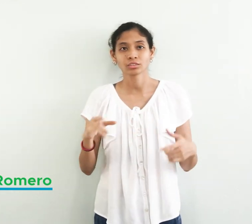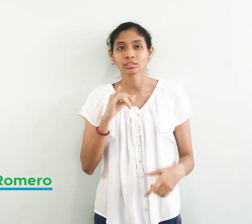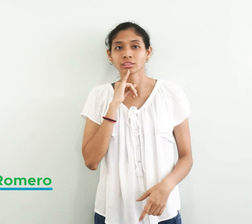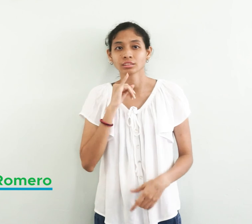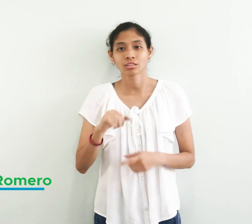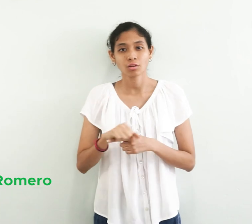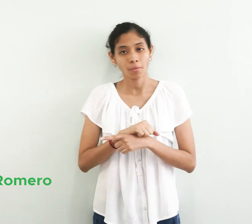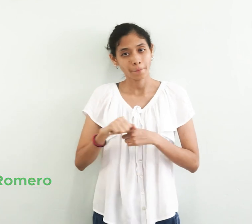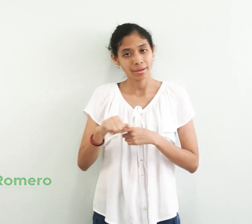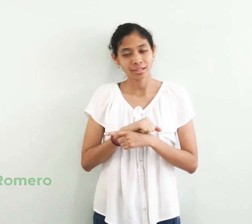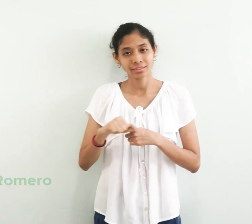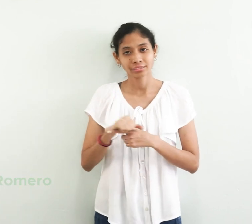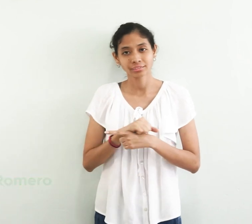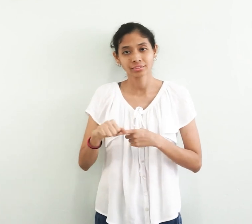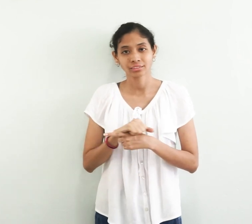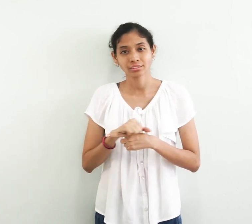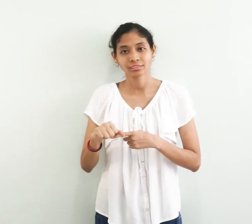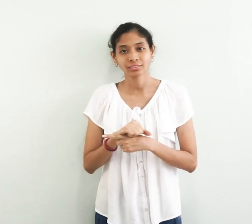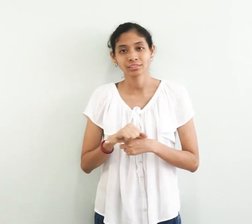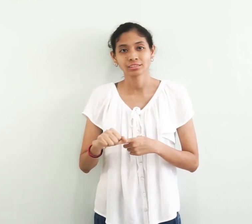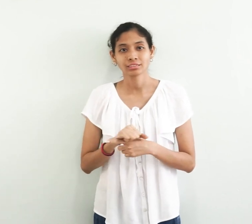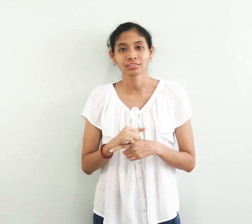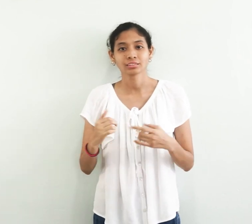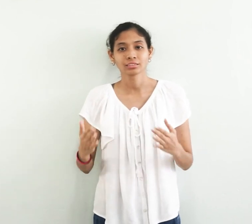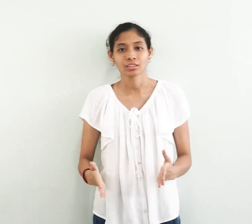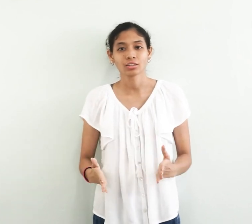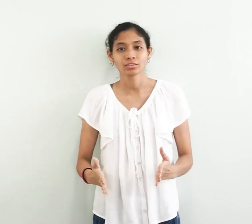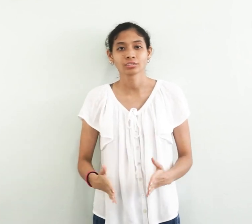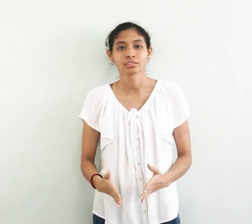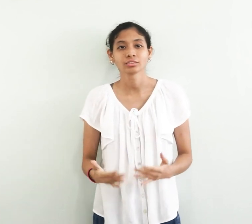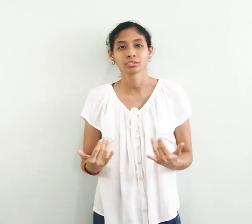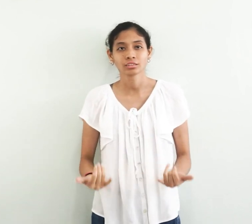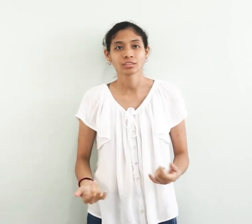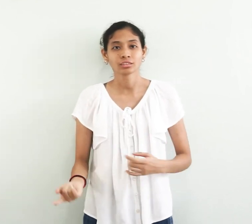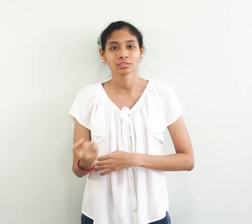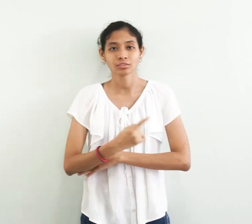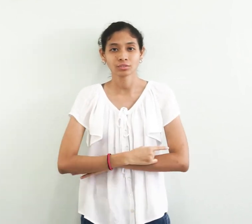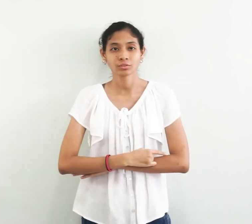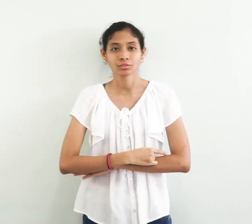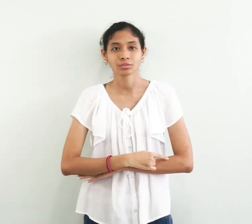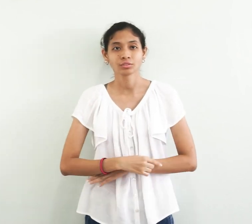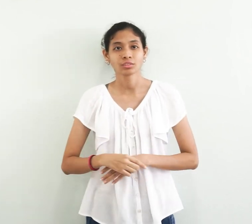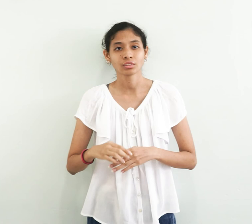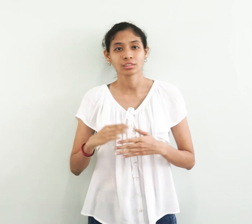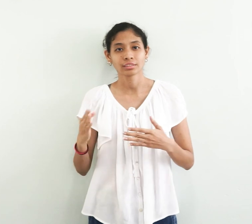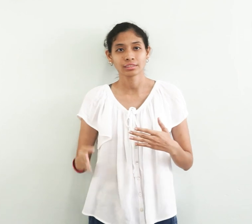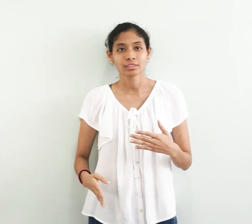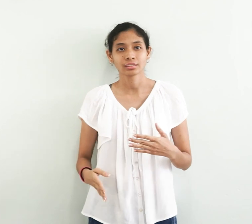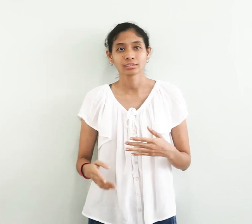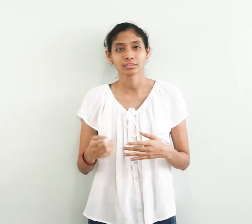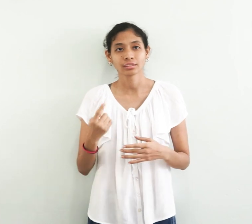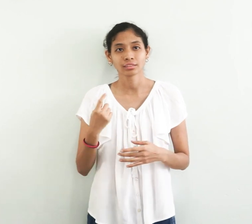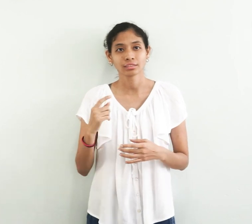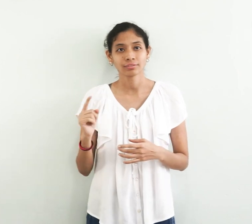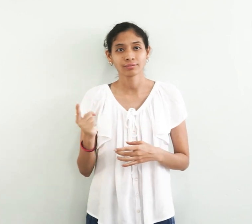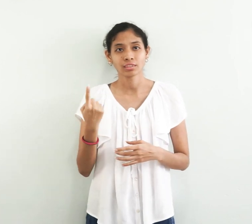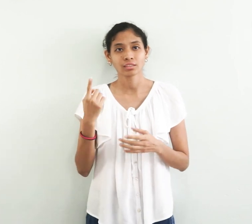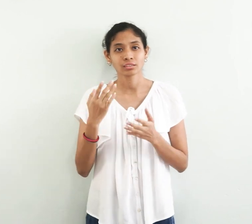practicing. Today ends the first lesson. Mais. If you want work